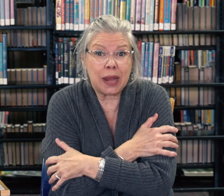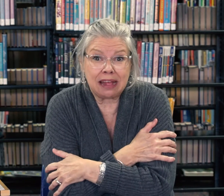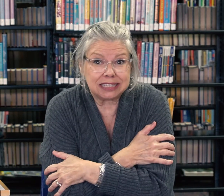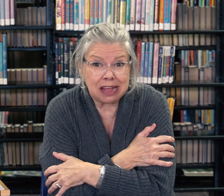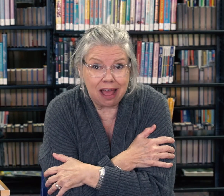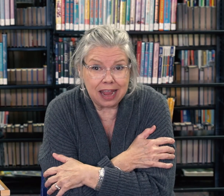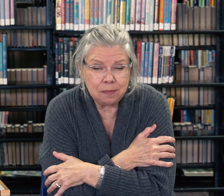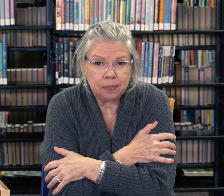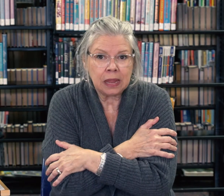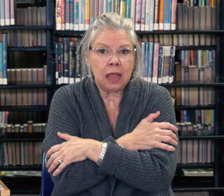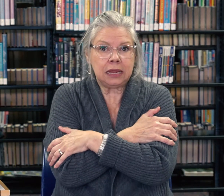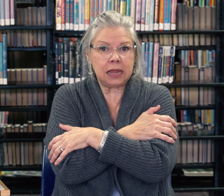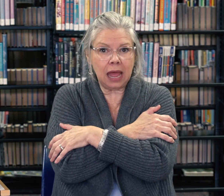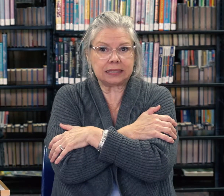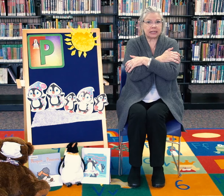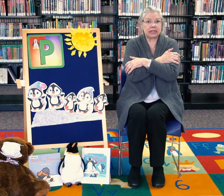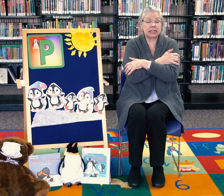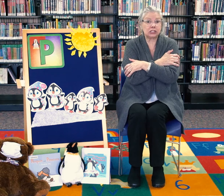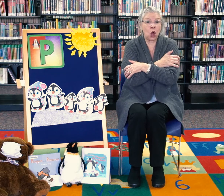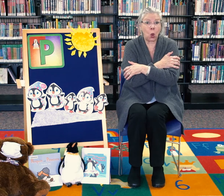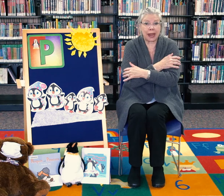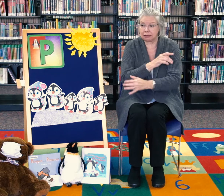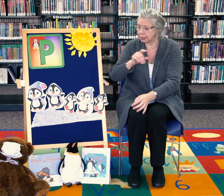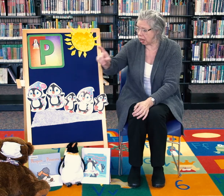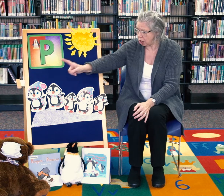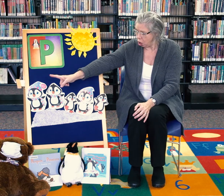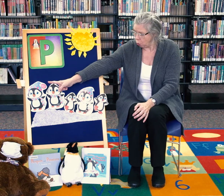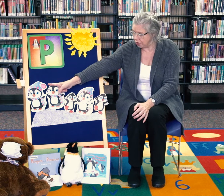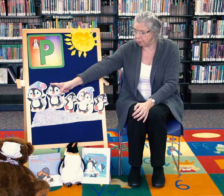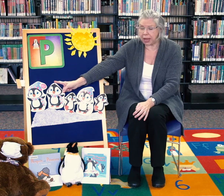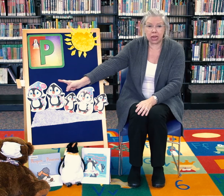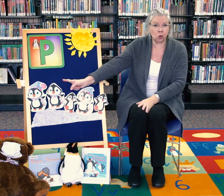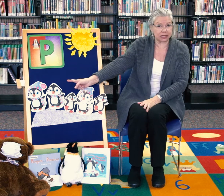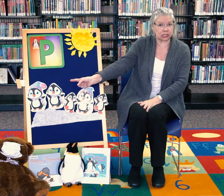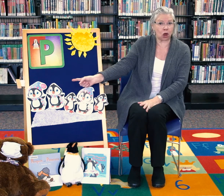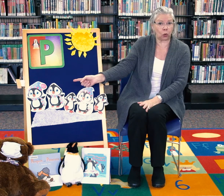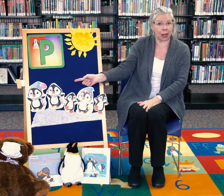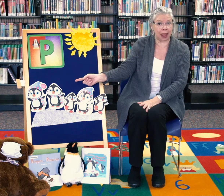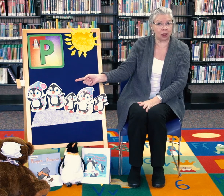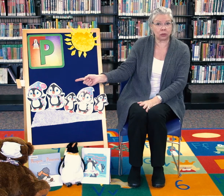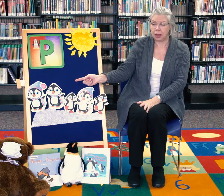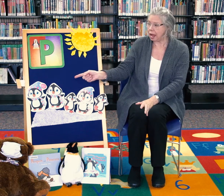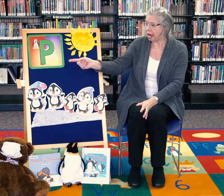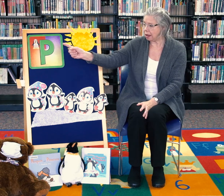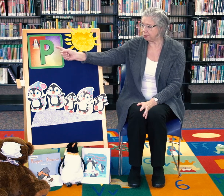outside. Yes, it is cold outside when the penguins are around. And